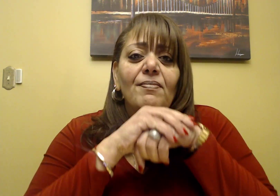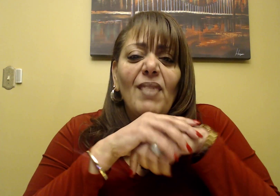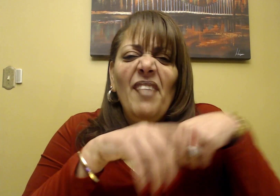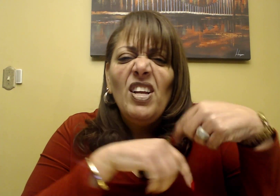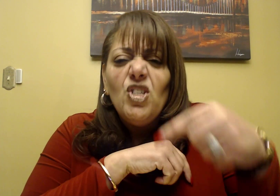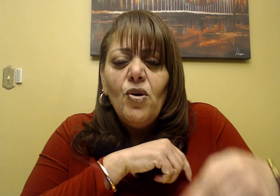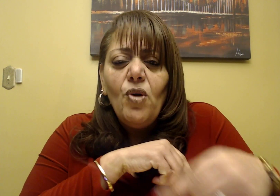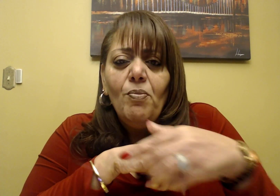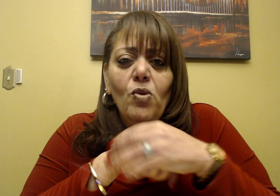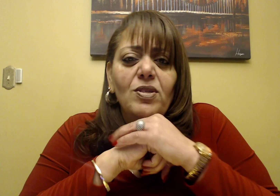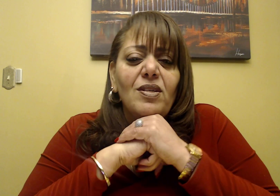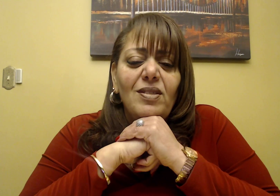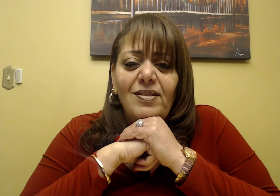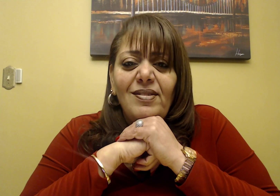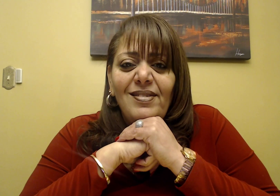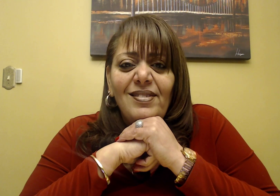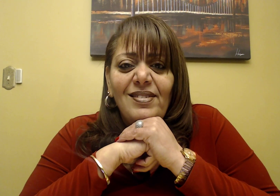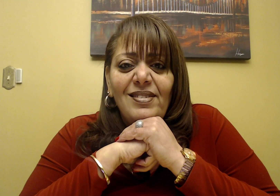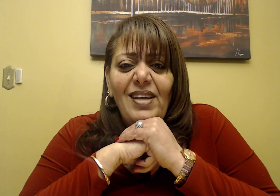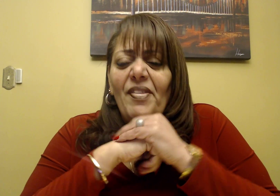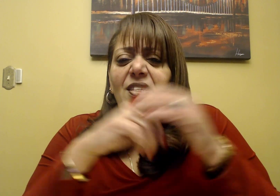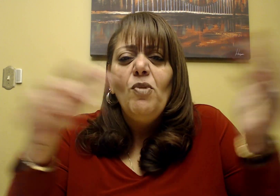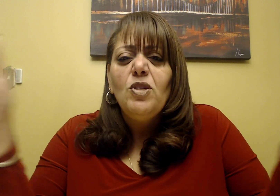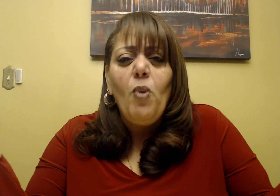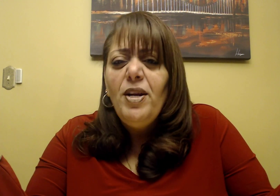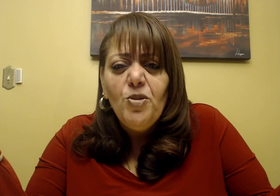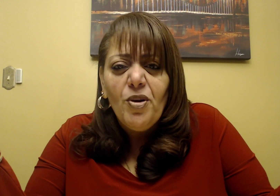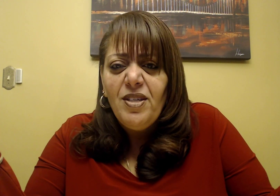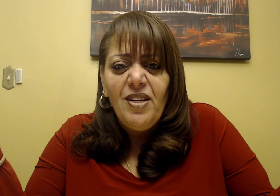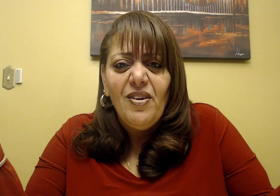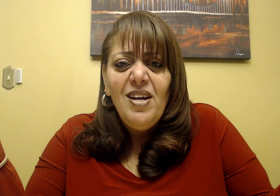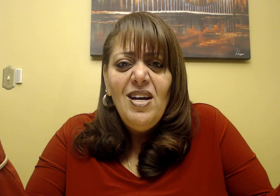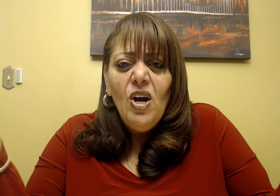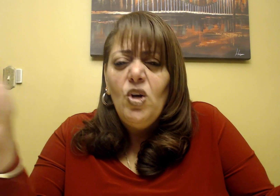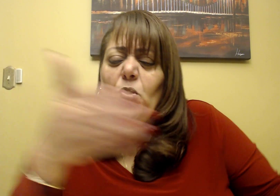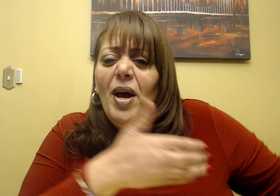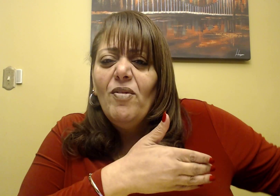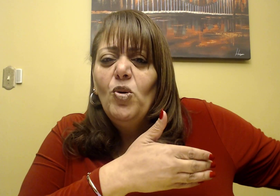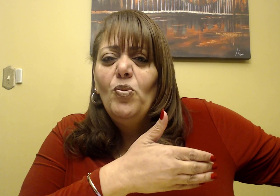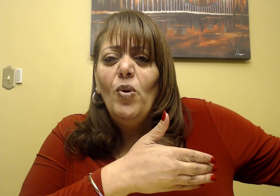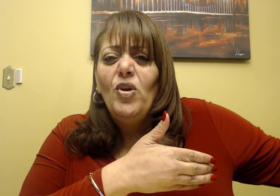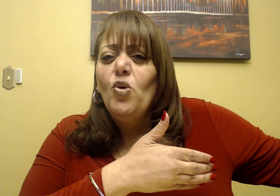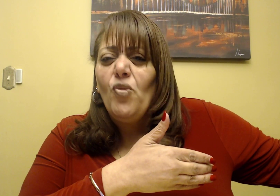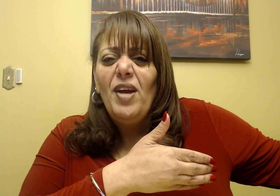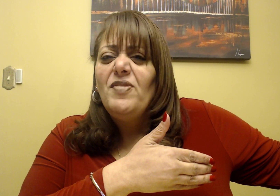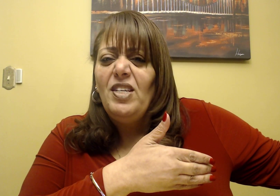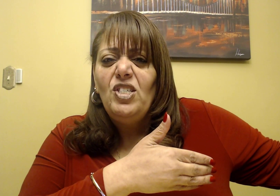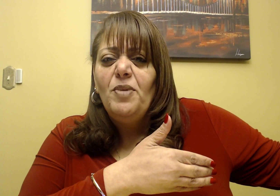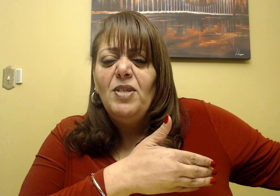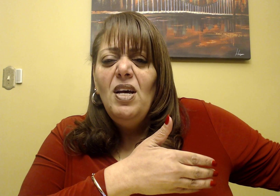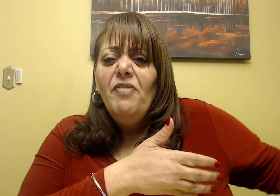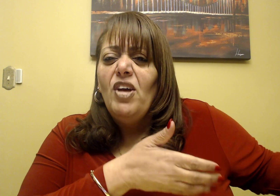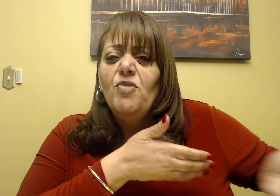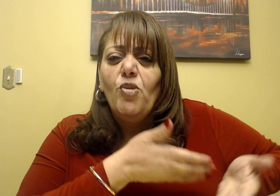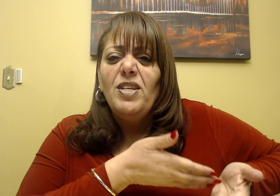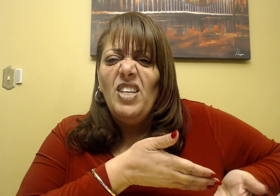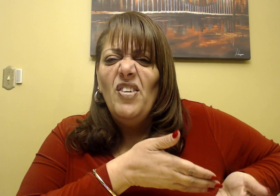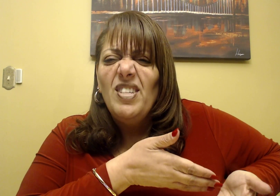And they turn on Moses. And they say, Moses, why did you bring us here? Could we have, could, were there no graves in Egypt that you brought us here to